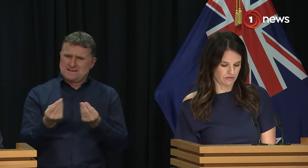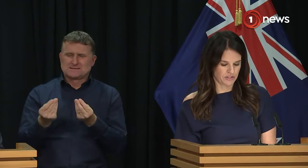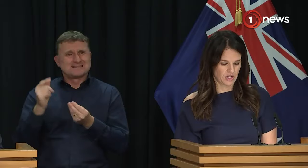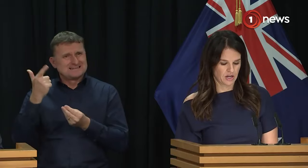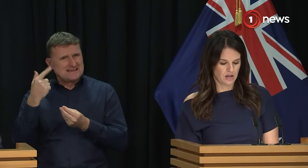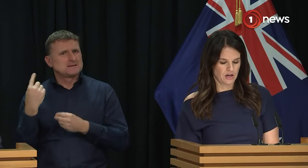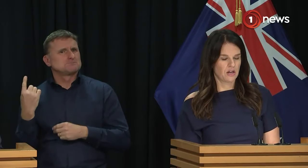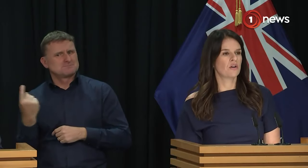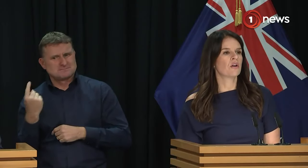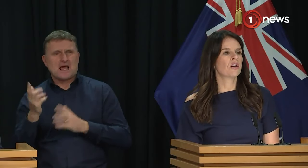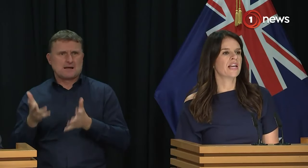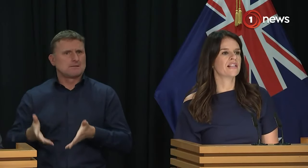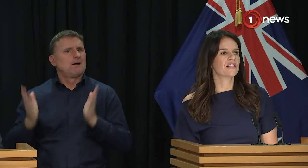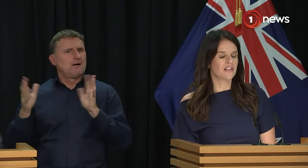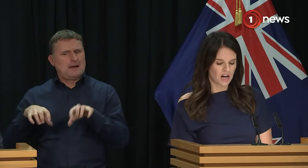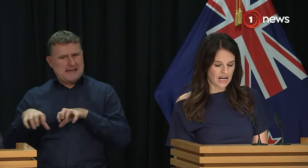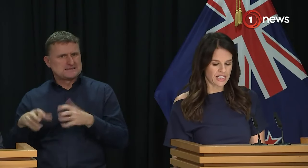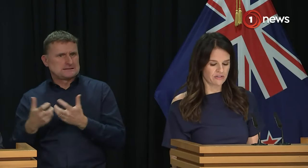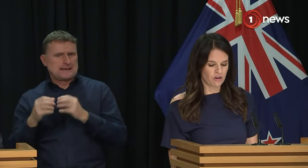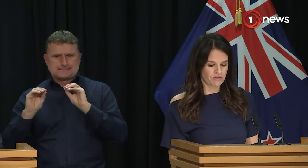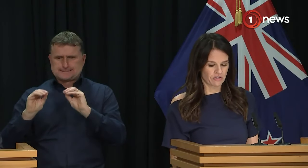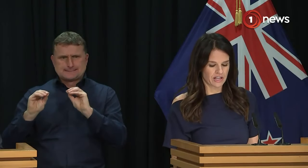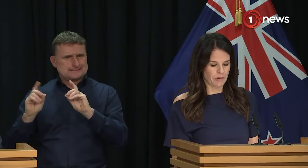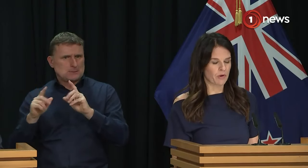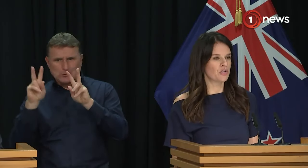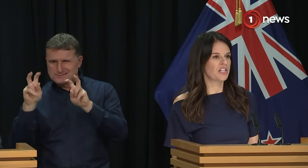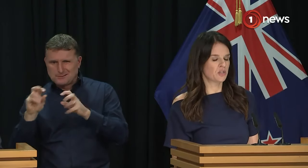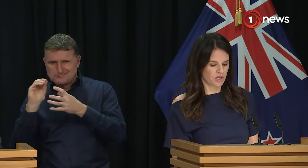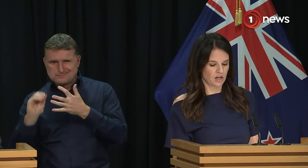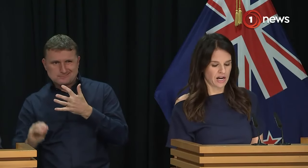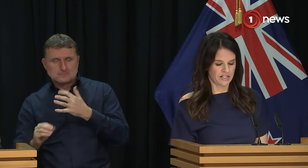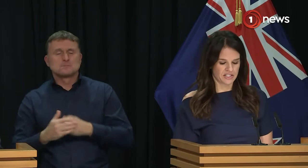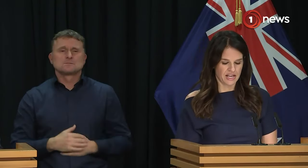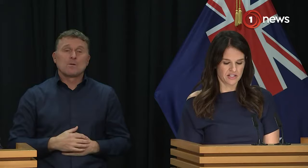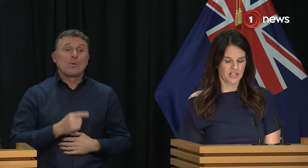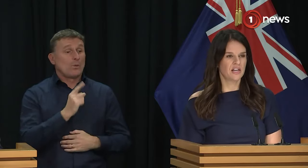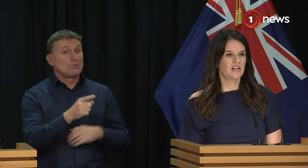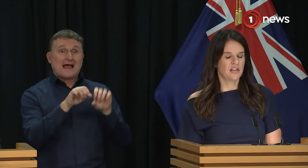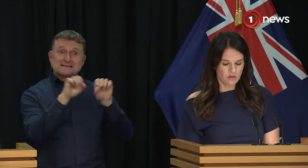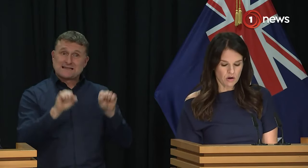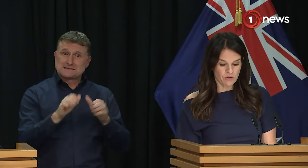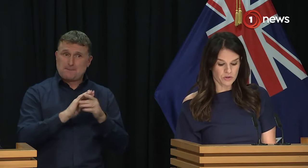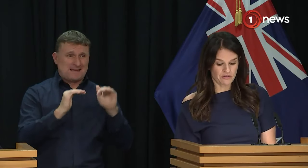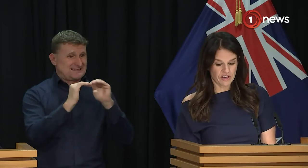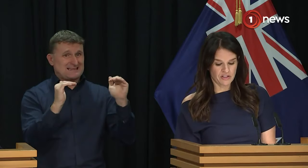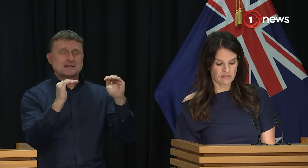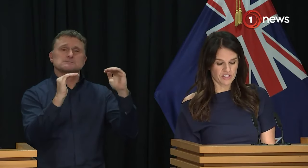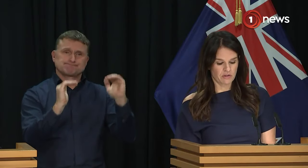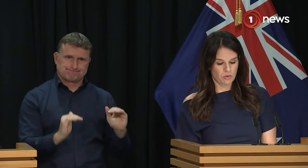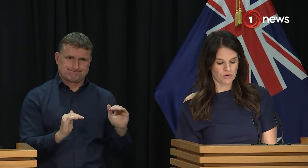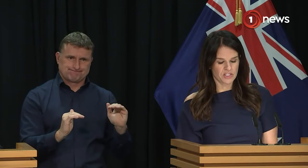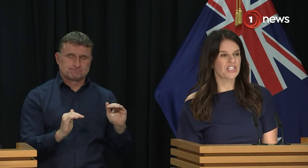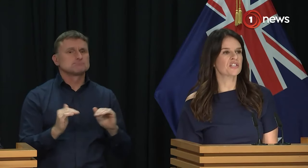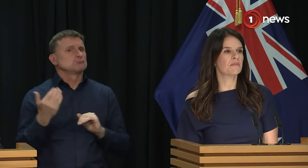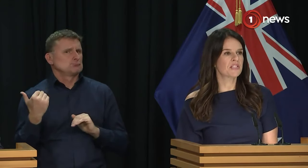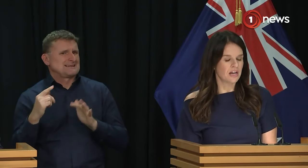themselves. Not only has this highly devolved curriculum approach led to a decline in standards, ERO have also found in their